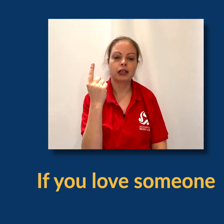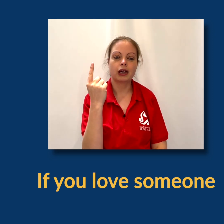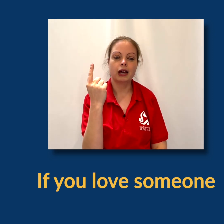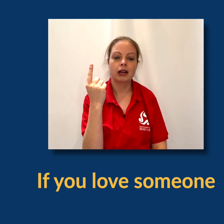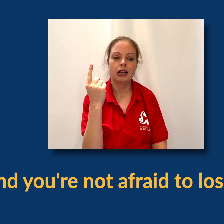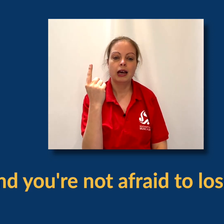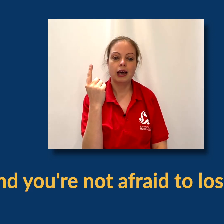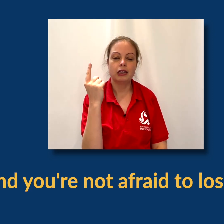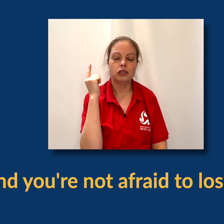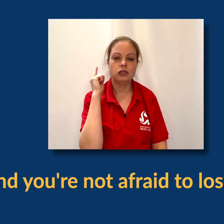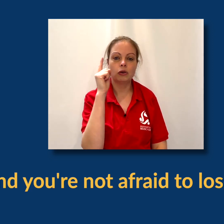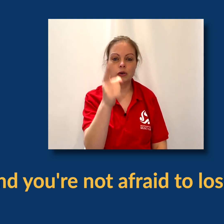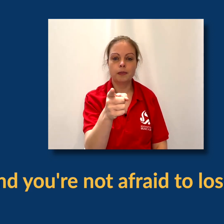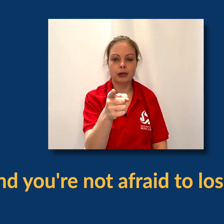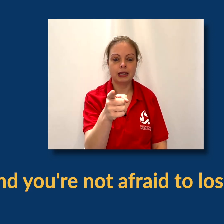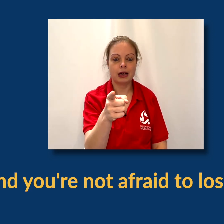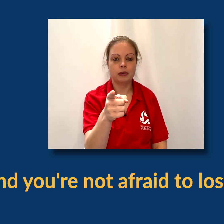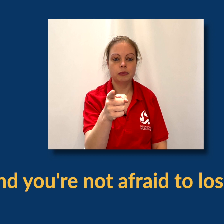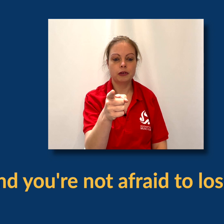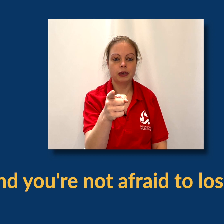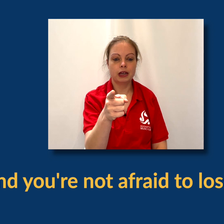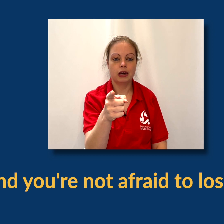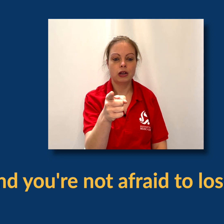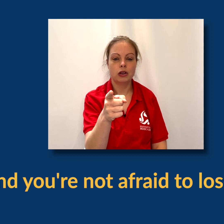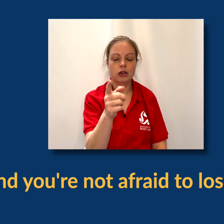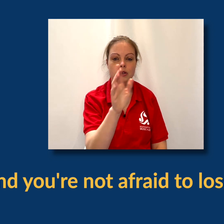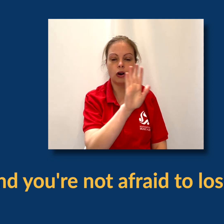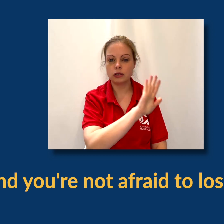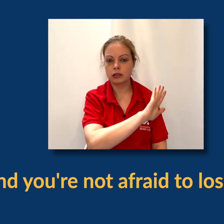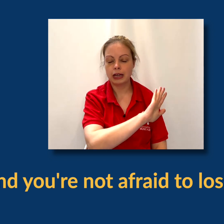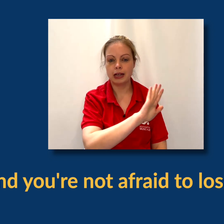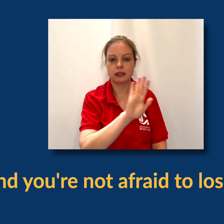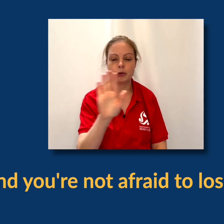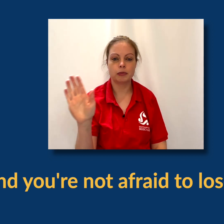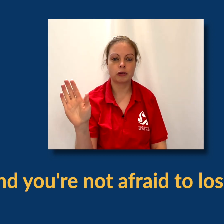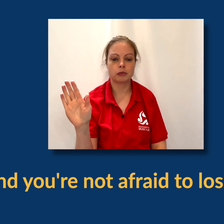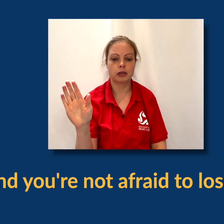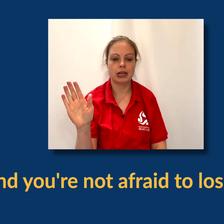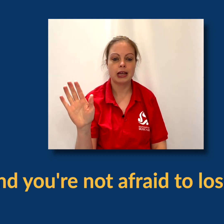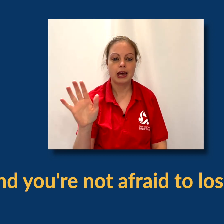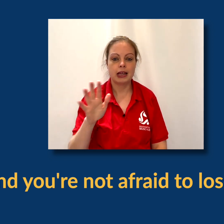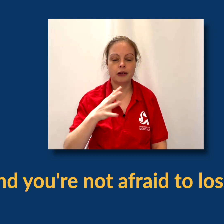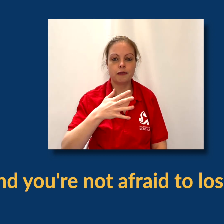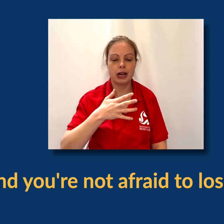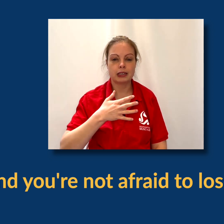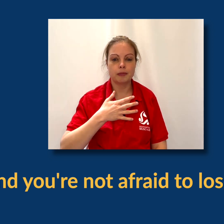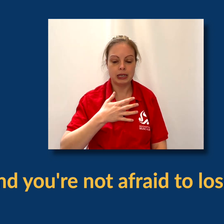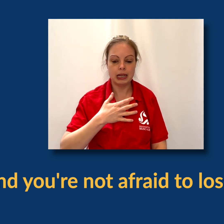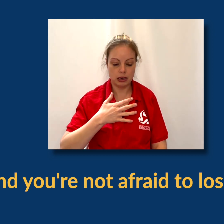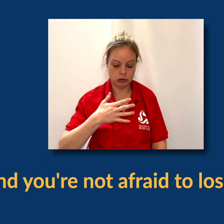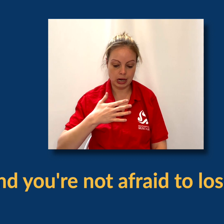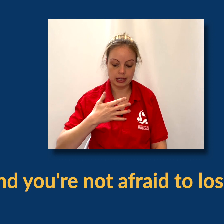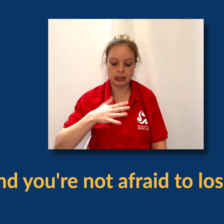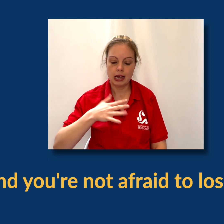first finger and you're pointing outwards with your finger, not, hands swiped across your body and then afraid, it's going